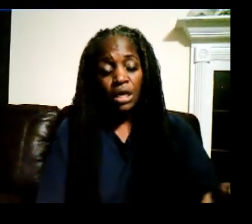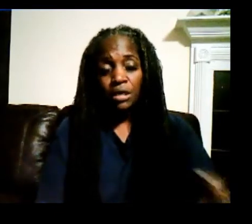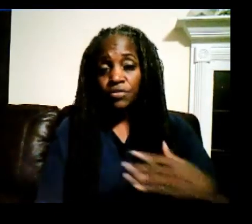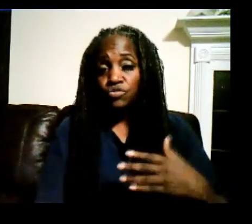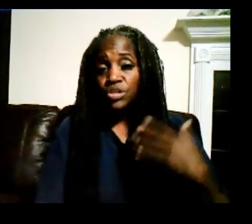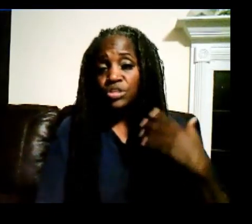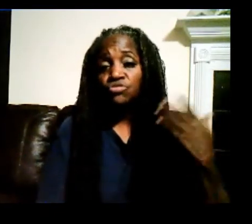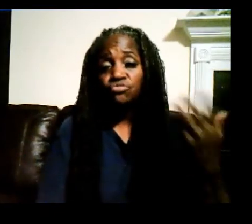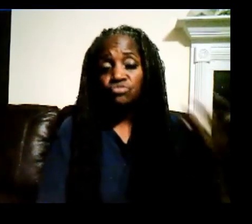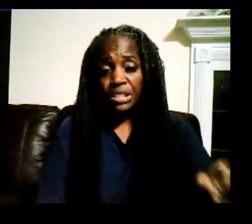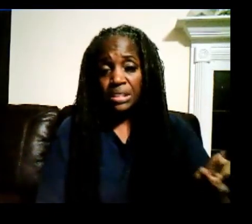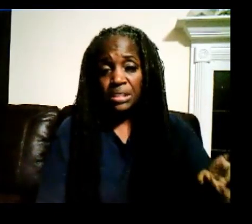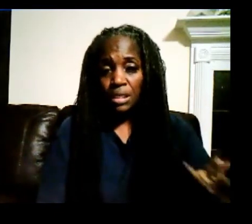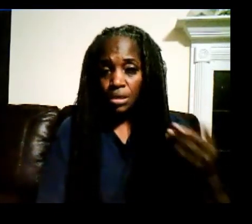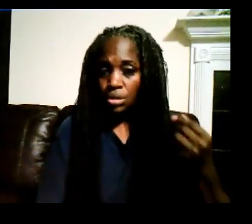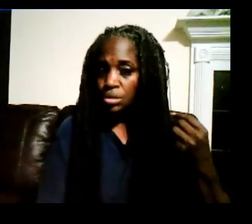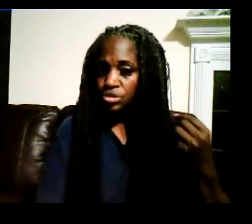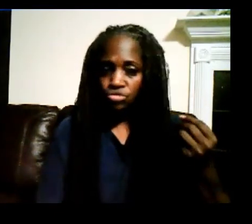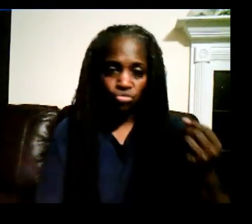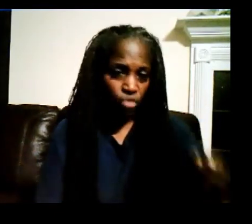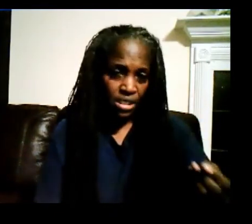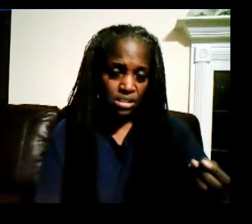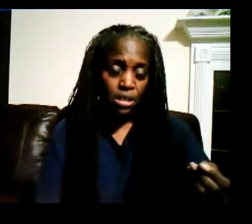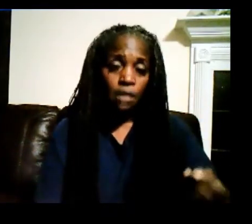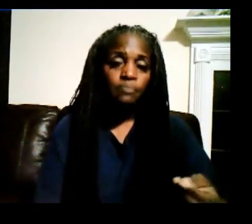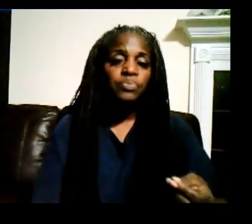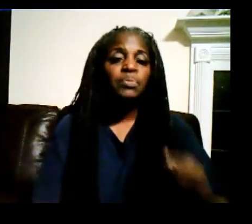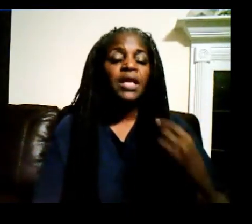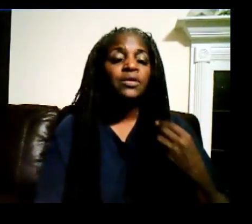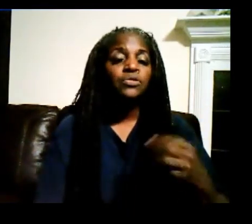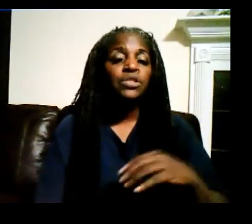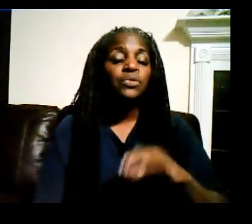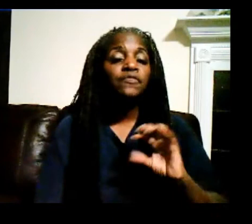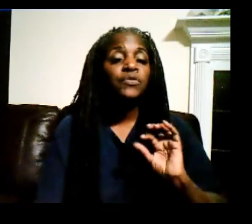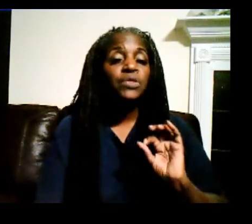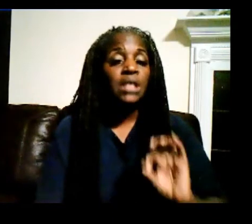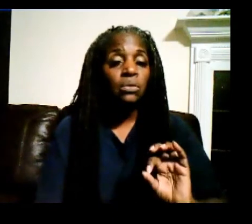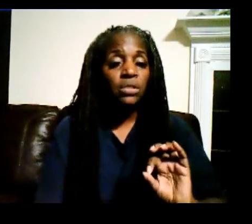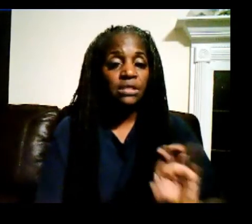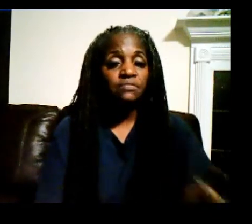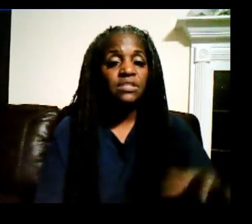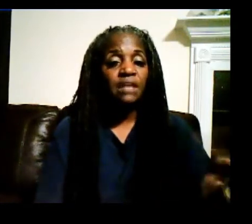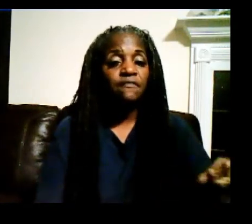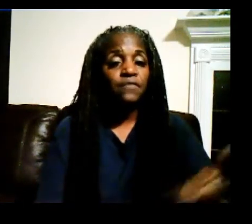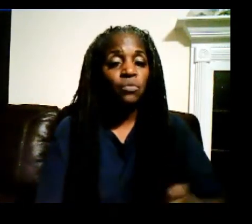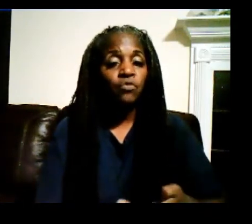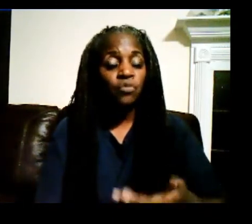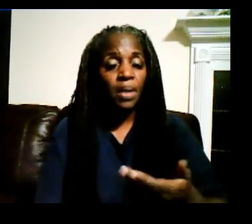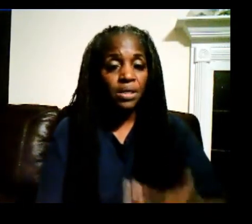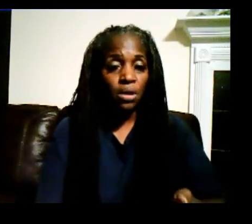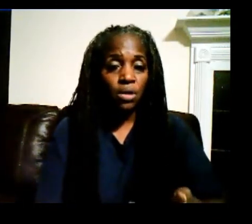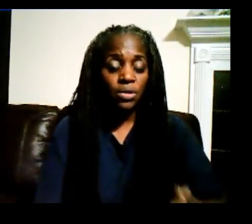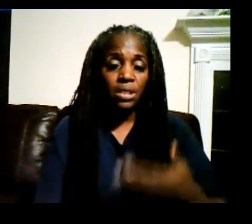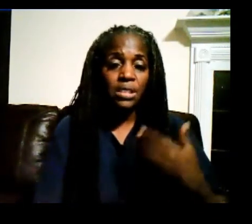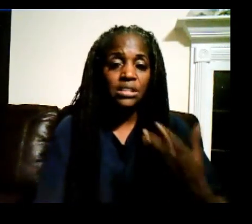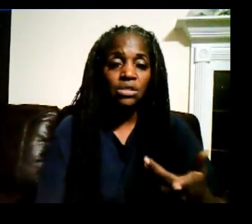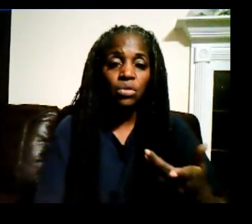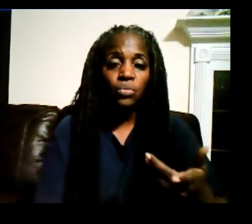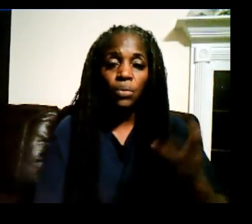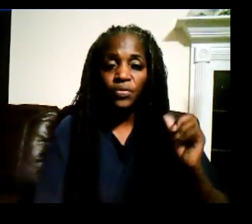Now the tree is green. It looks great. But I noticed a little yellow leaves that flew over my yard. He's the only one with